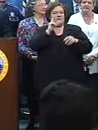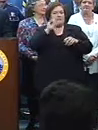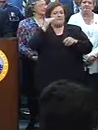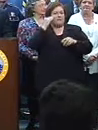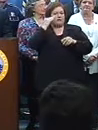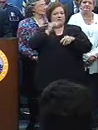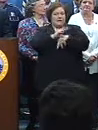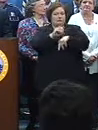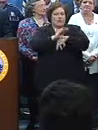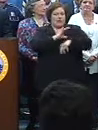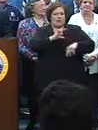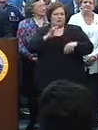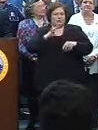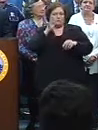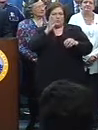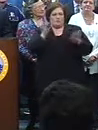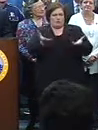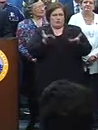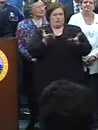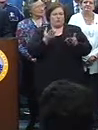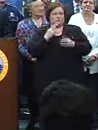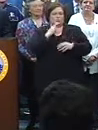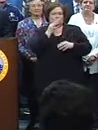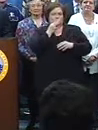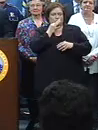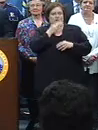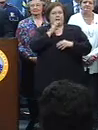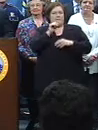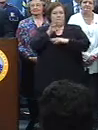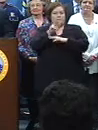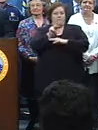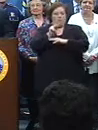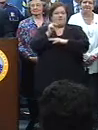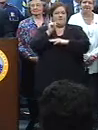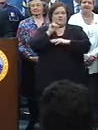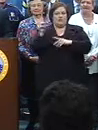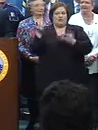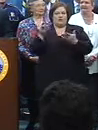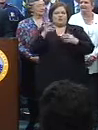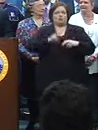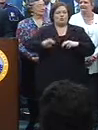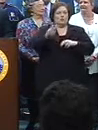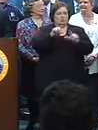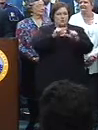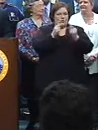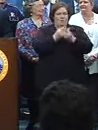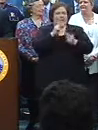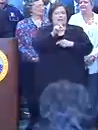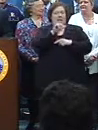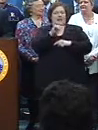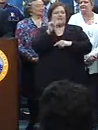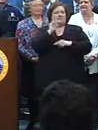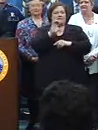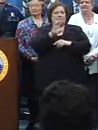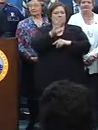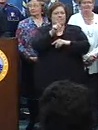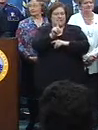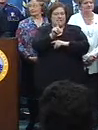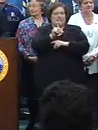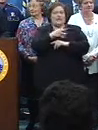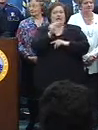Advisory Council will be joining us shortly, Mark Romick of the Tourism and Marketing Board, Kelly Schultz with the CVB,